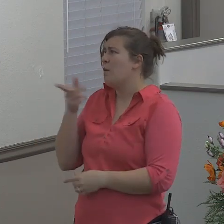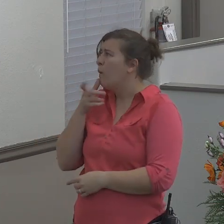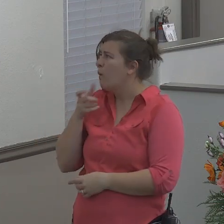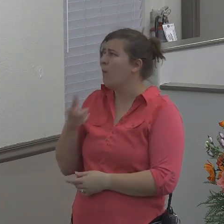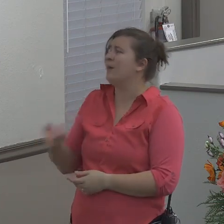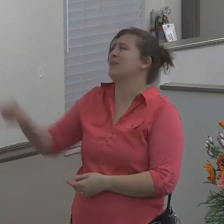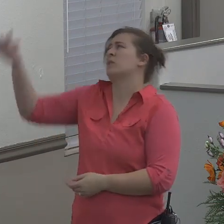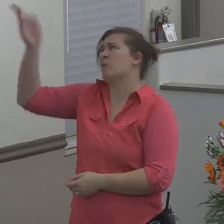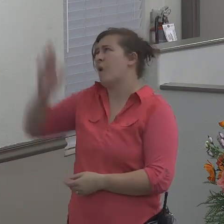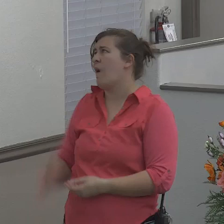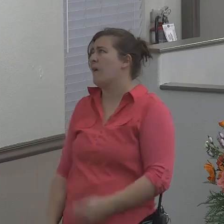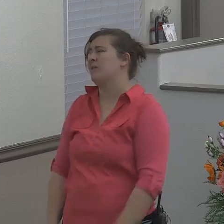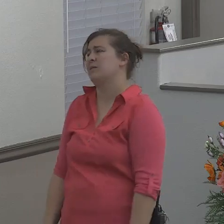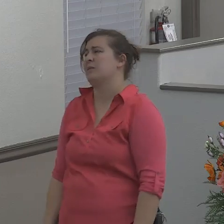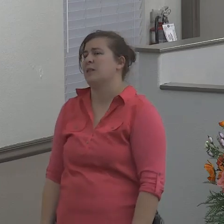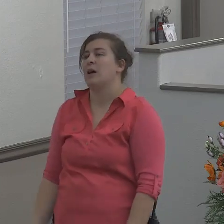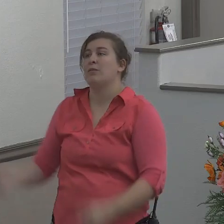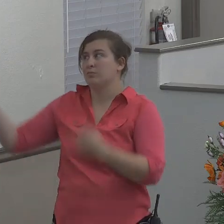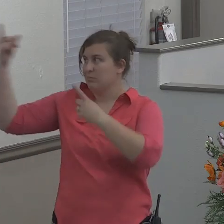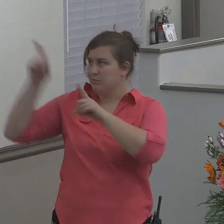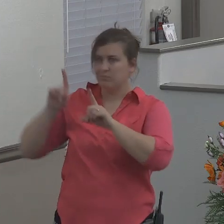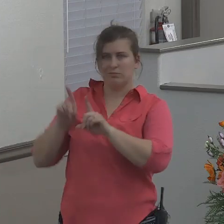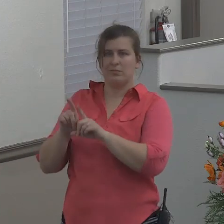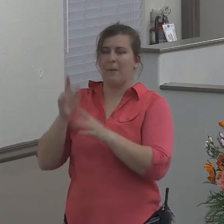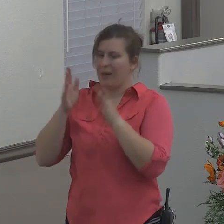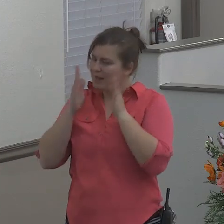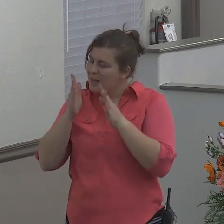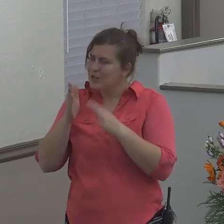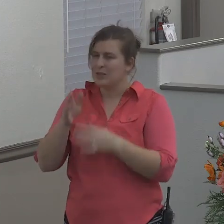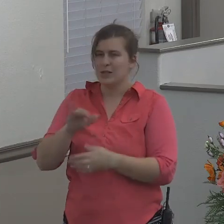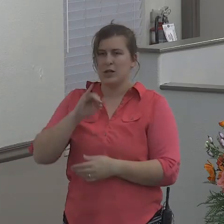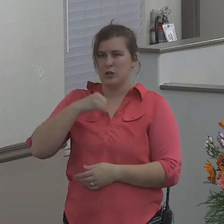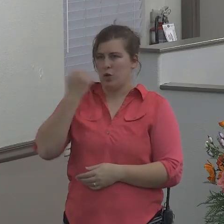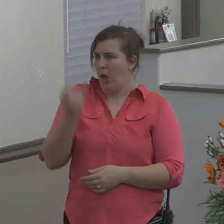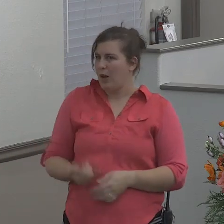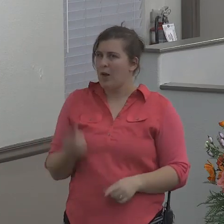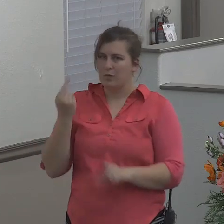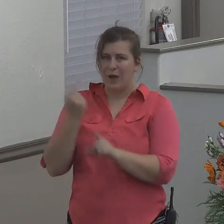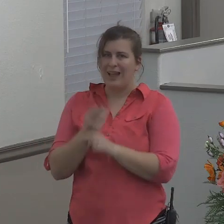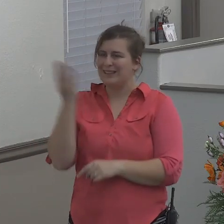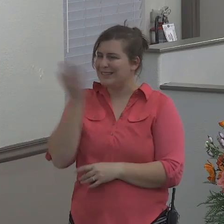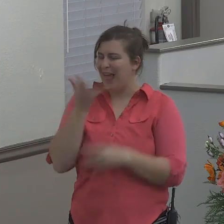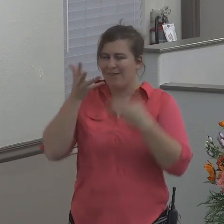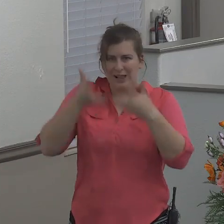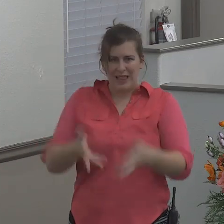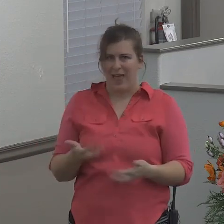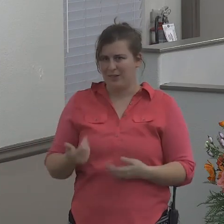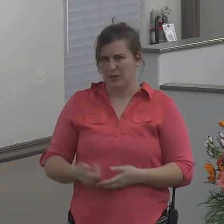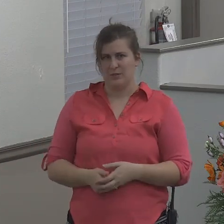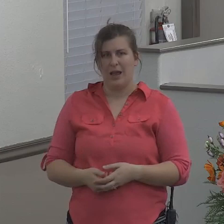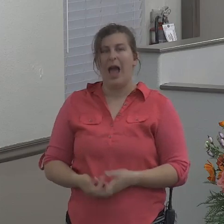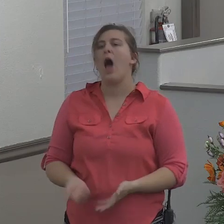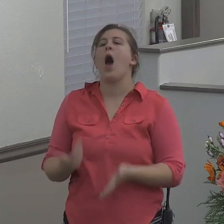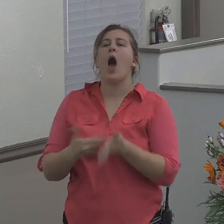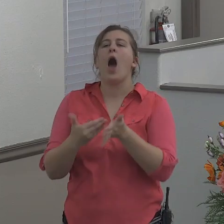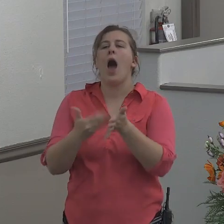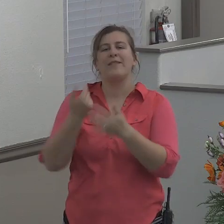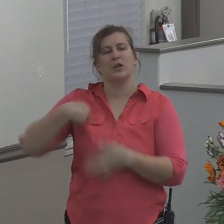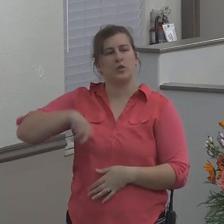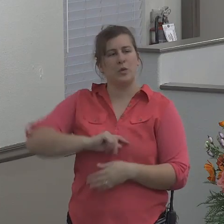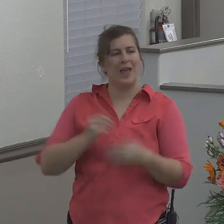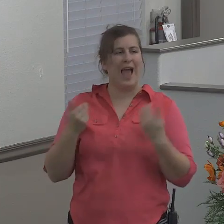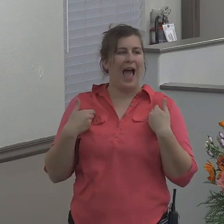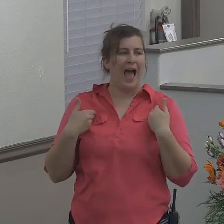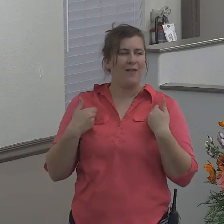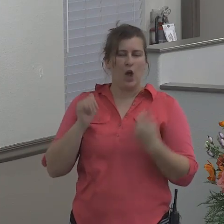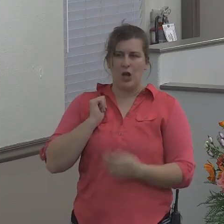God is right there. He's listening to Jonah. He's never left him. How many times do we put ourselves in a position that as